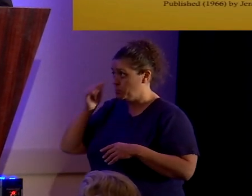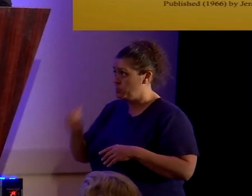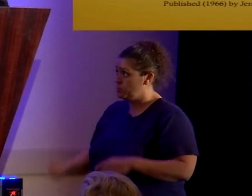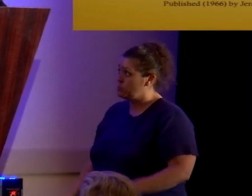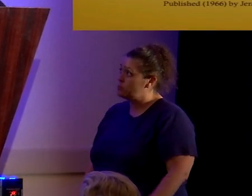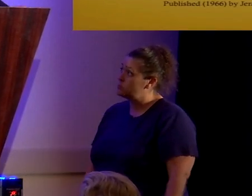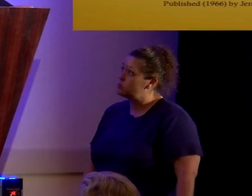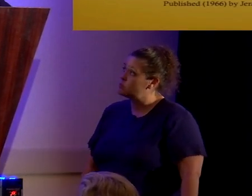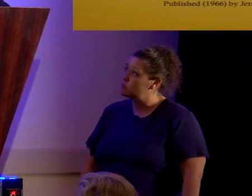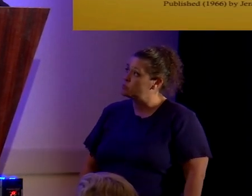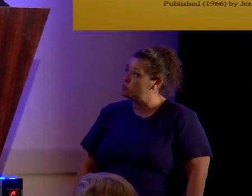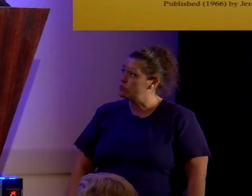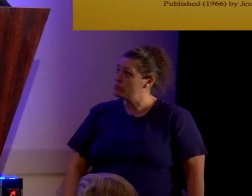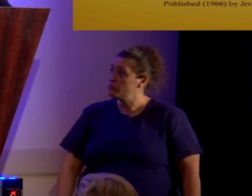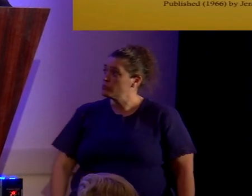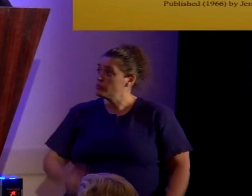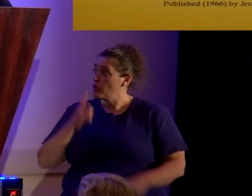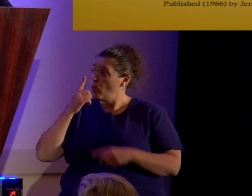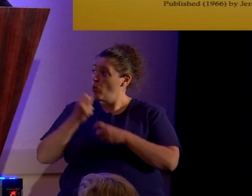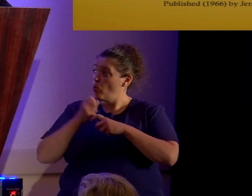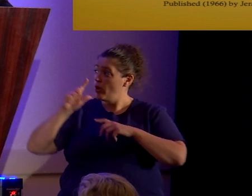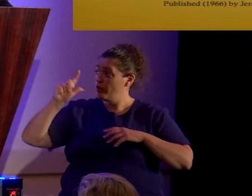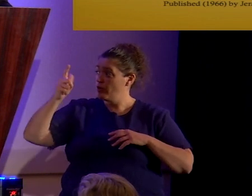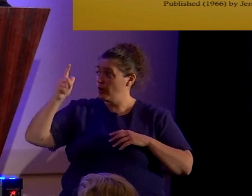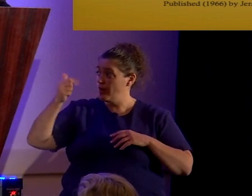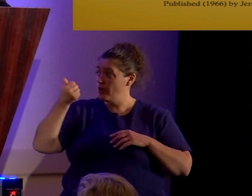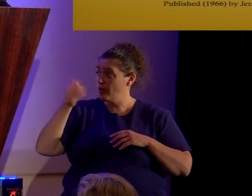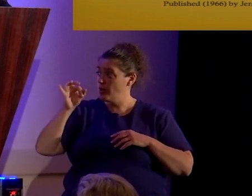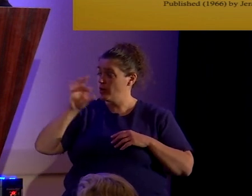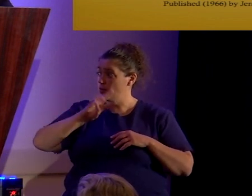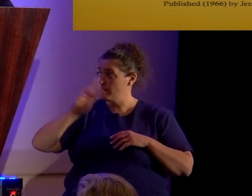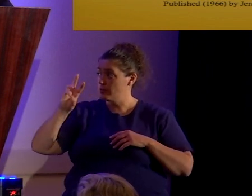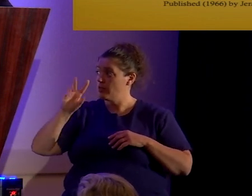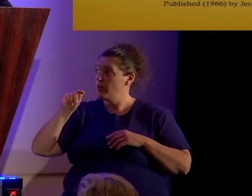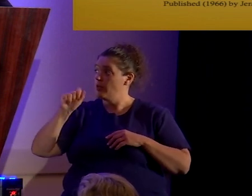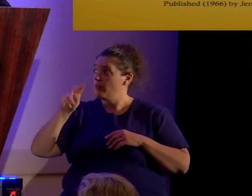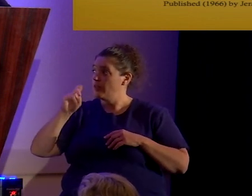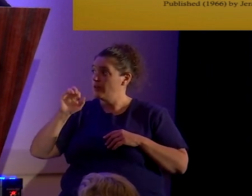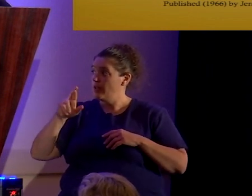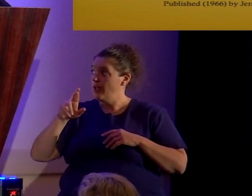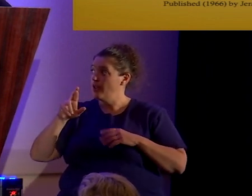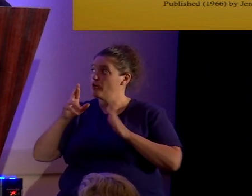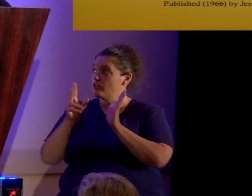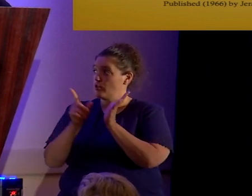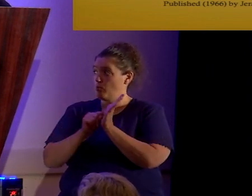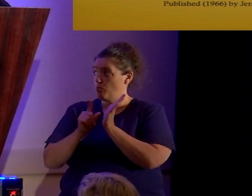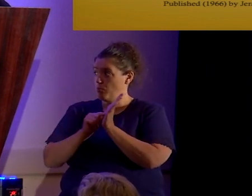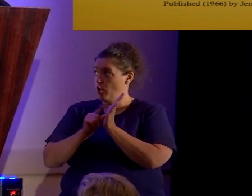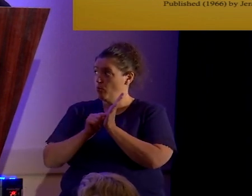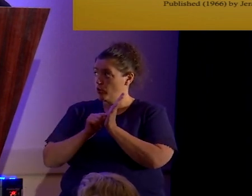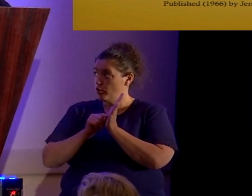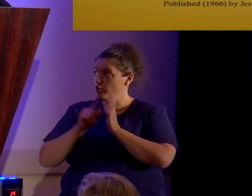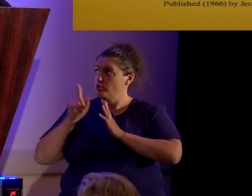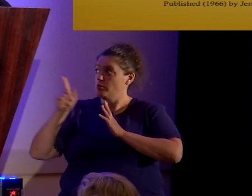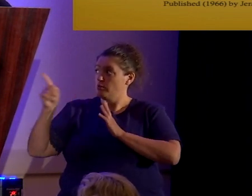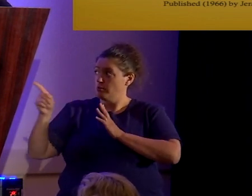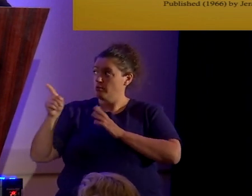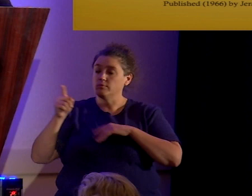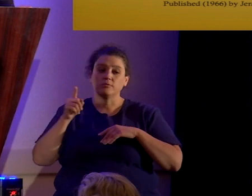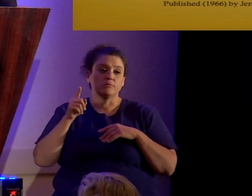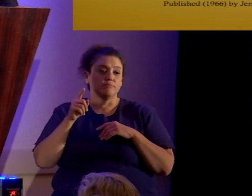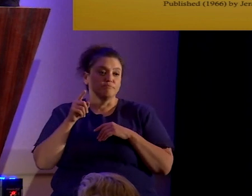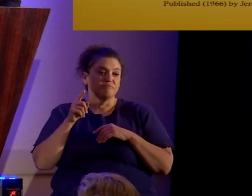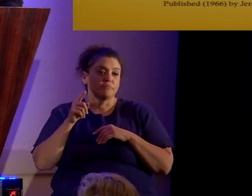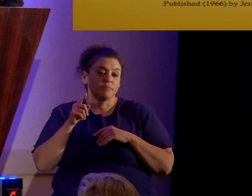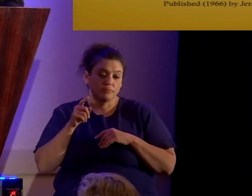A year later, in 1966, the Tanners published a, a microfilm print of